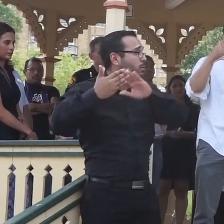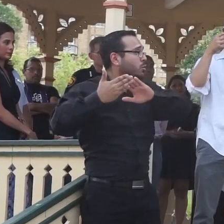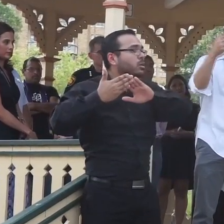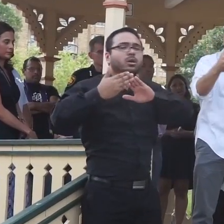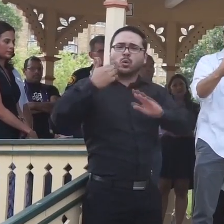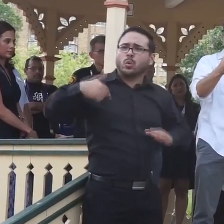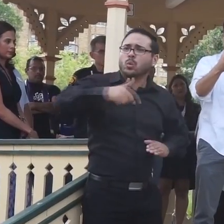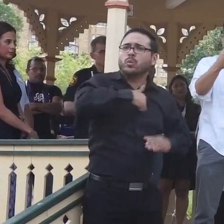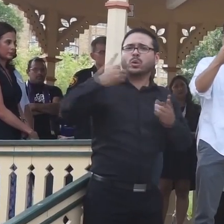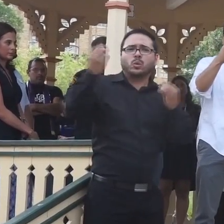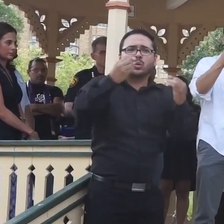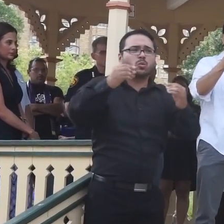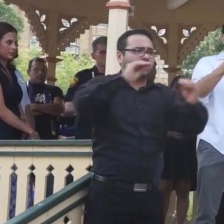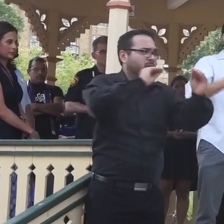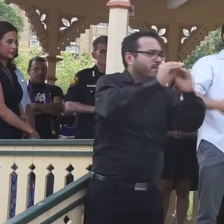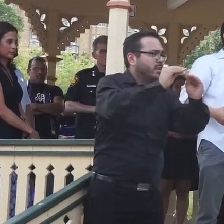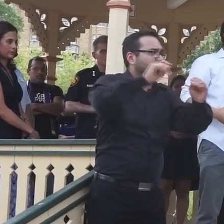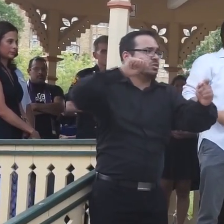fix this, to change this?